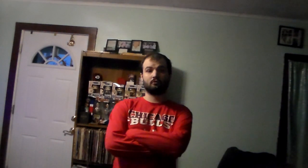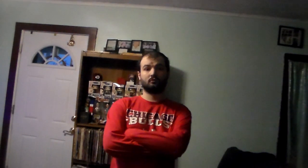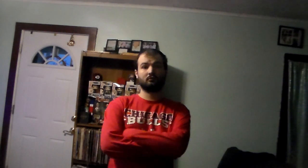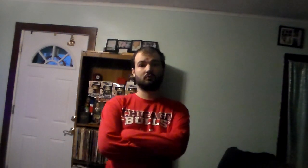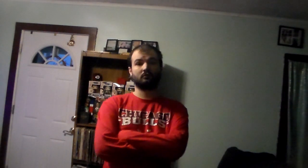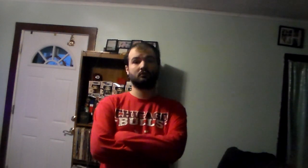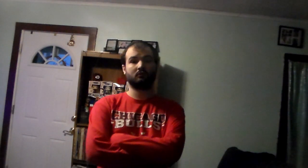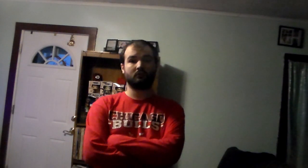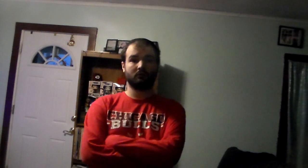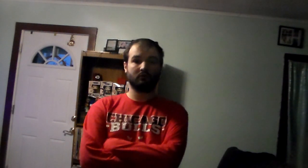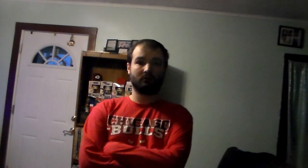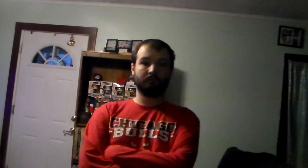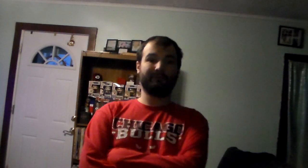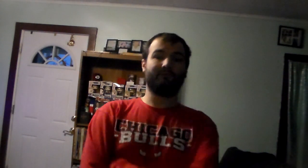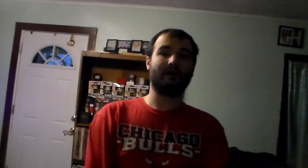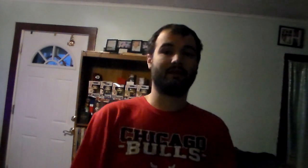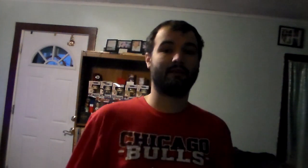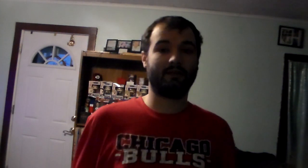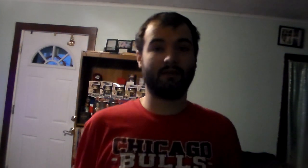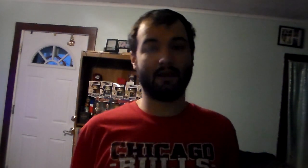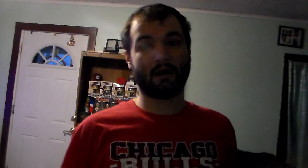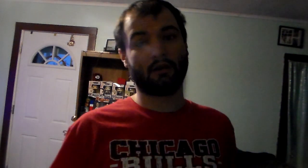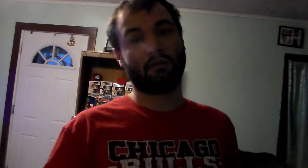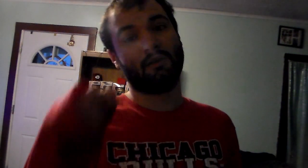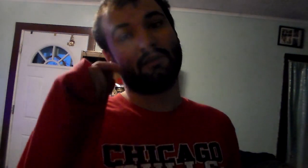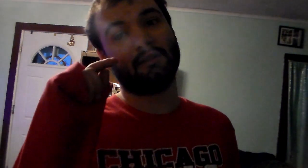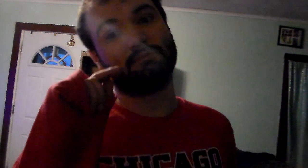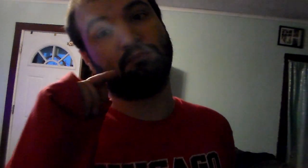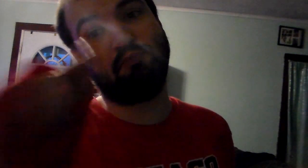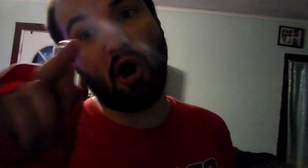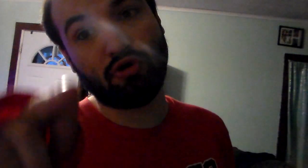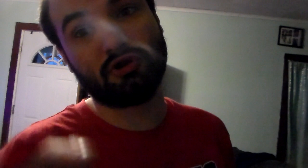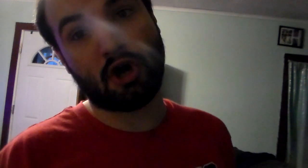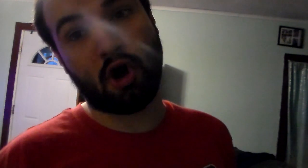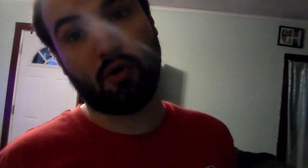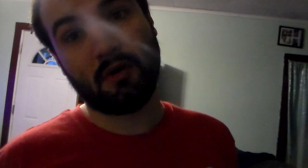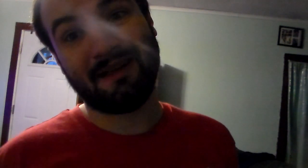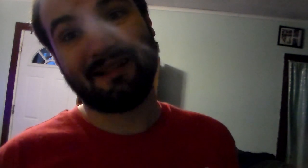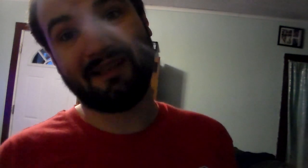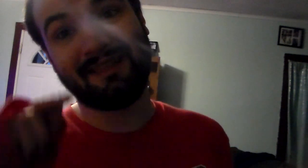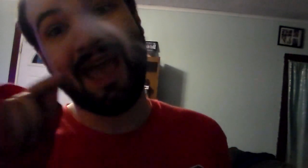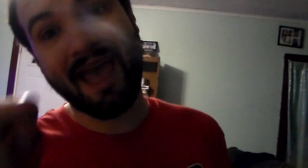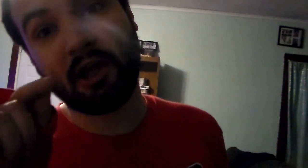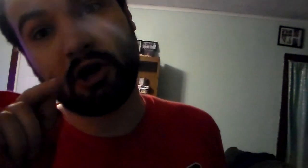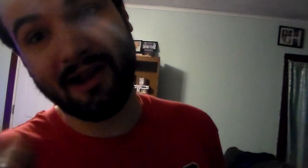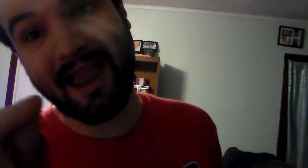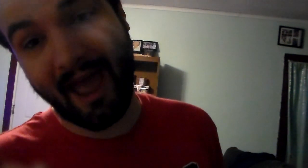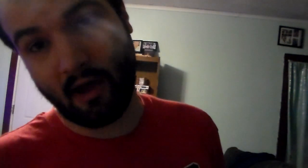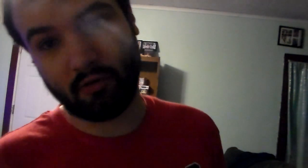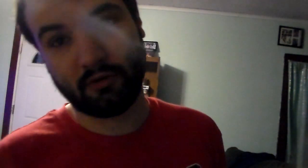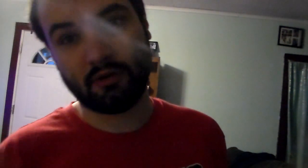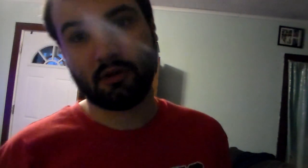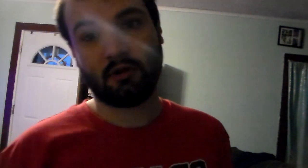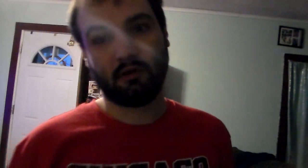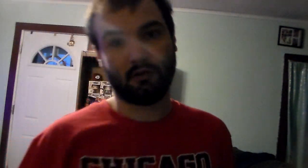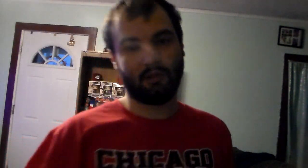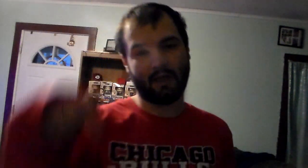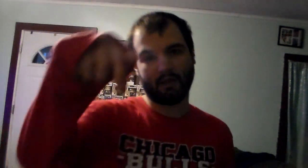before I get on this bozo this head clown like